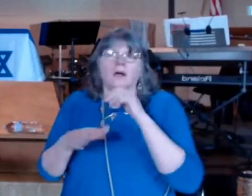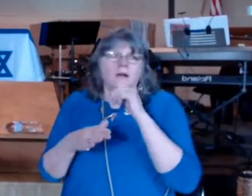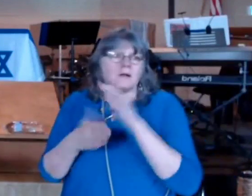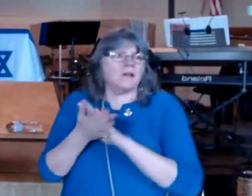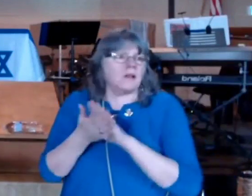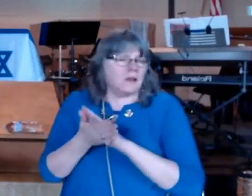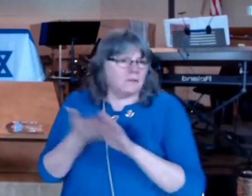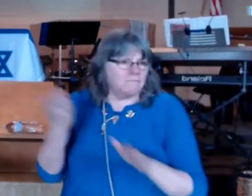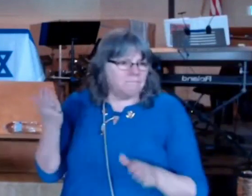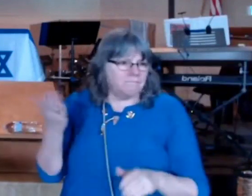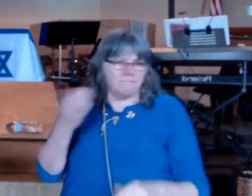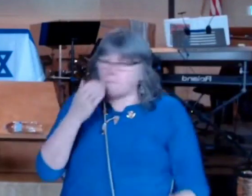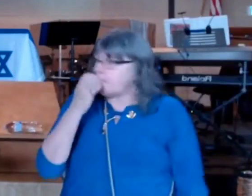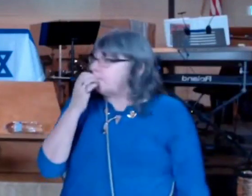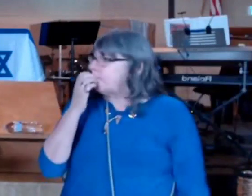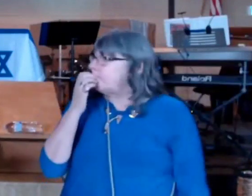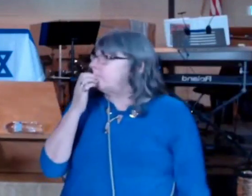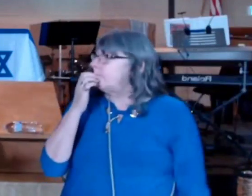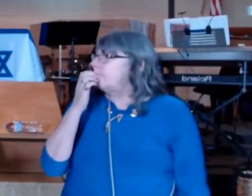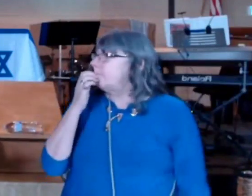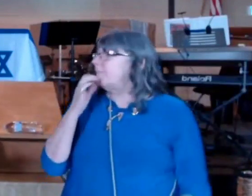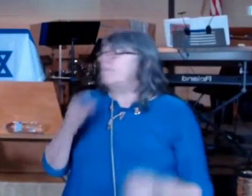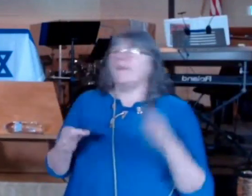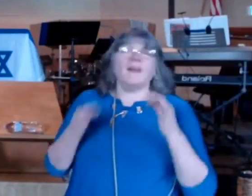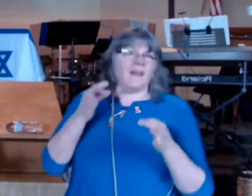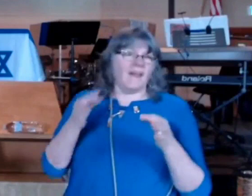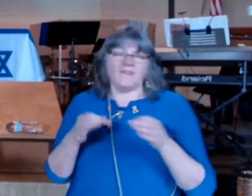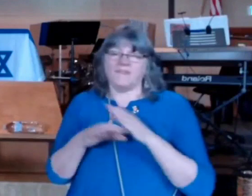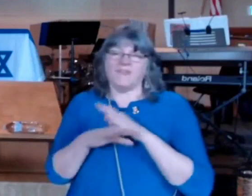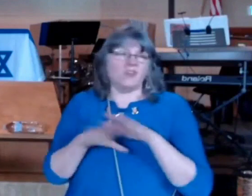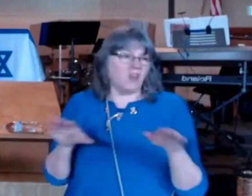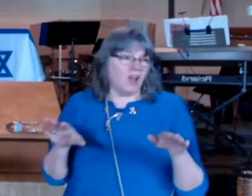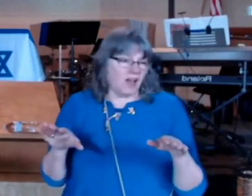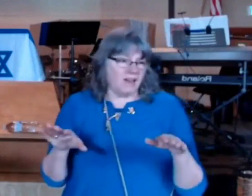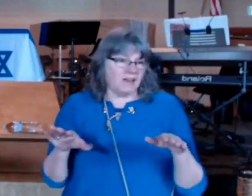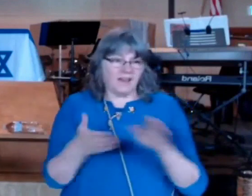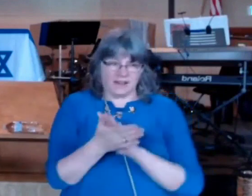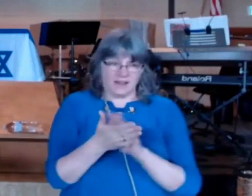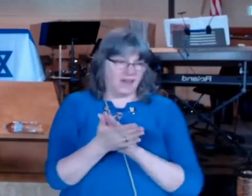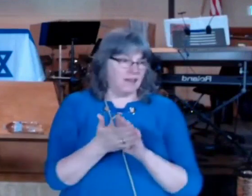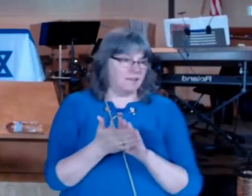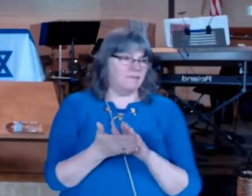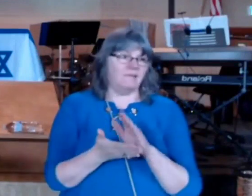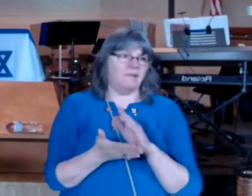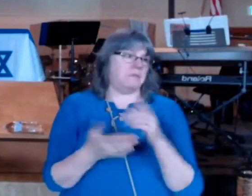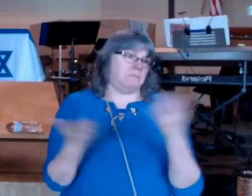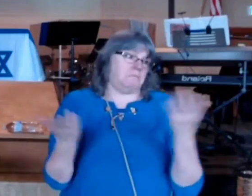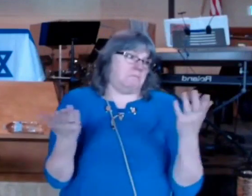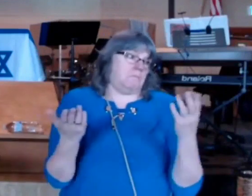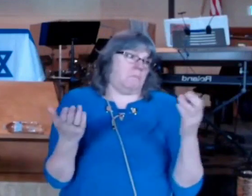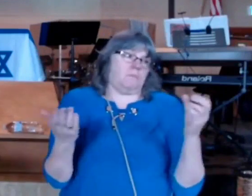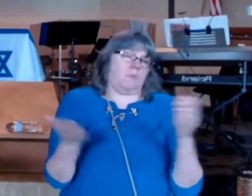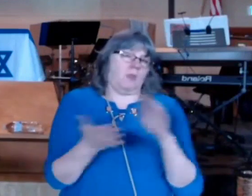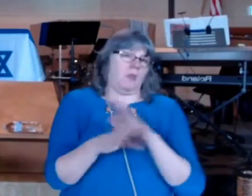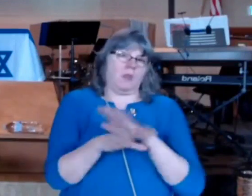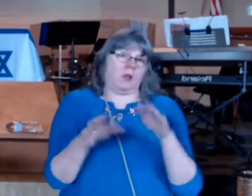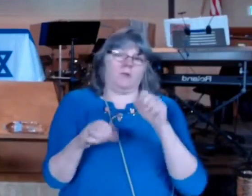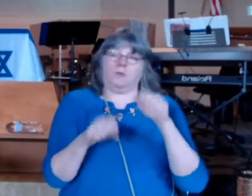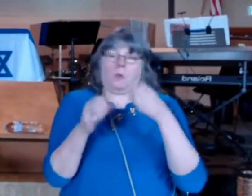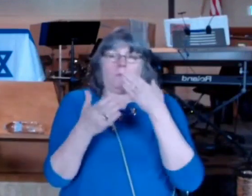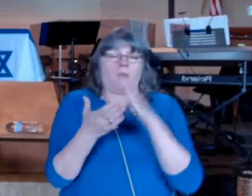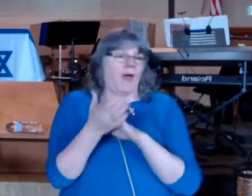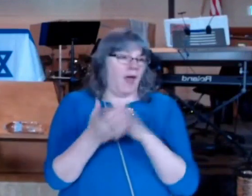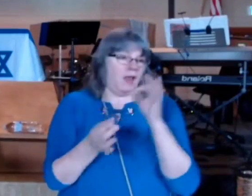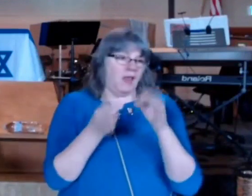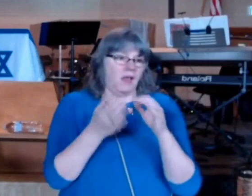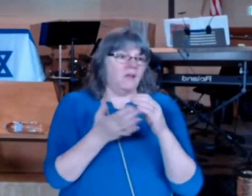in the Torah to be unclean really is not a big deal to be ceremonially clean is really not a big deal all you have to do before you